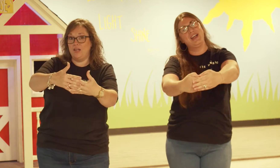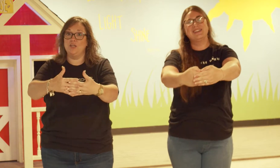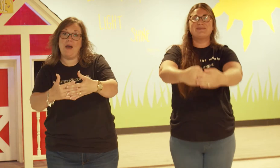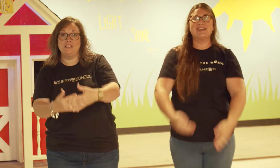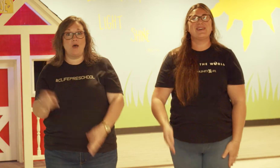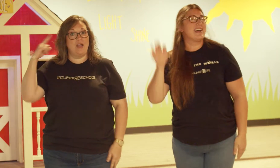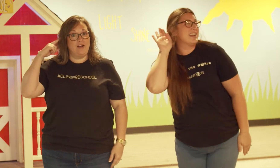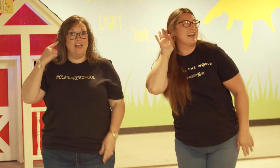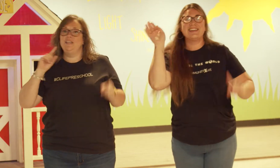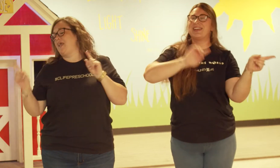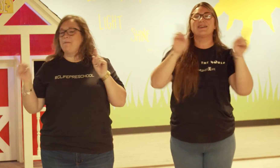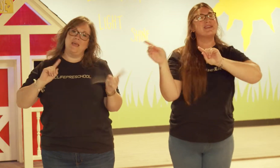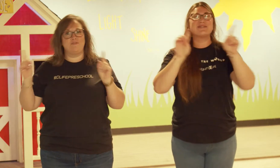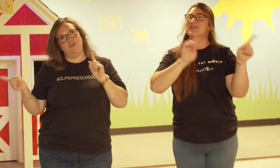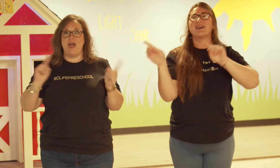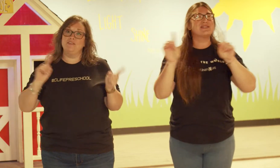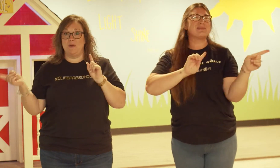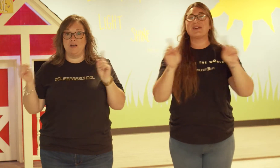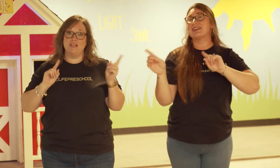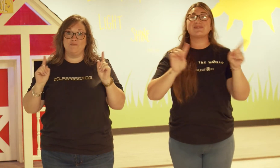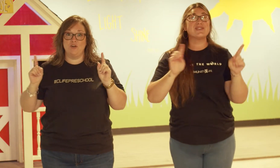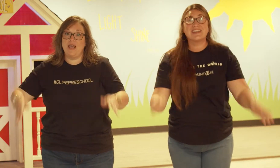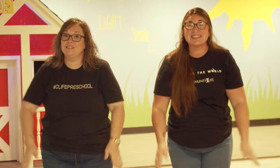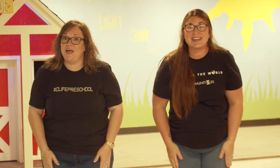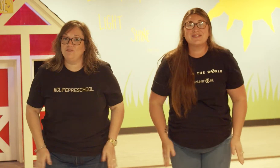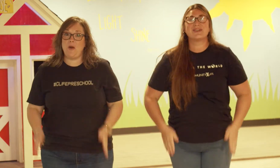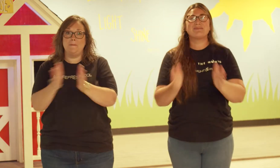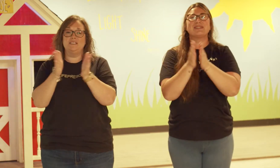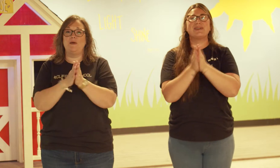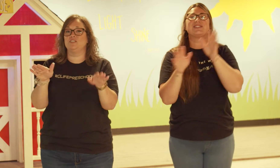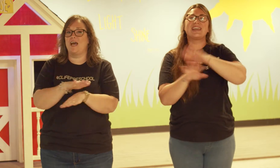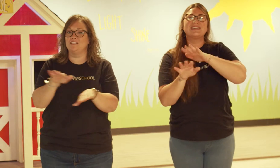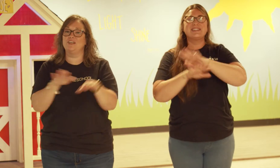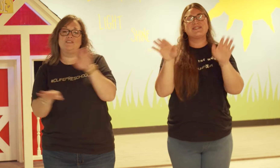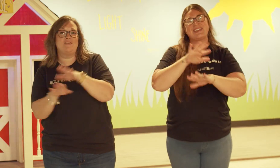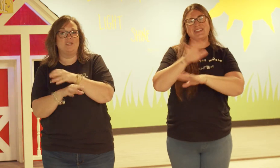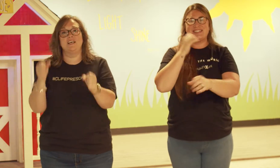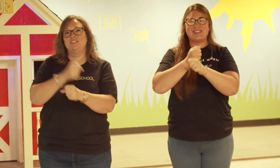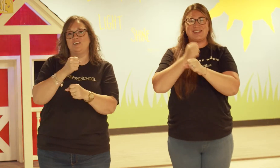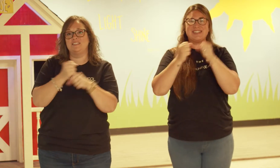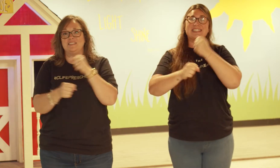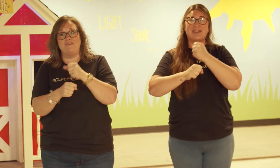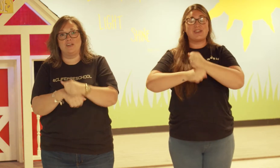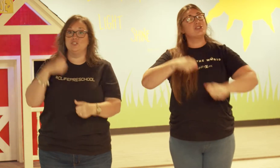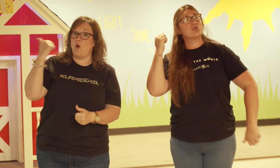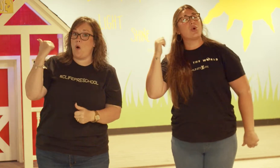you might as well hear it You can't be the fruit of the spirit, cause the fruit is love, joy, peace, pace It's kindness, goodness, faithfulness, gentleness, and self-control